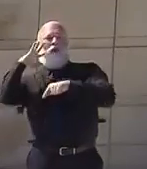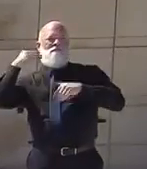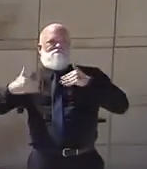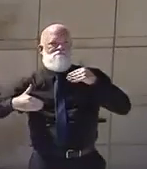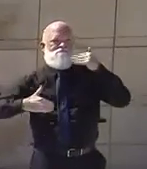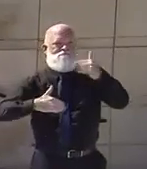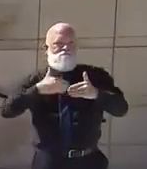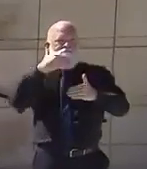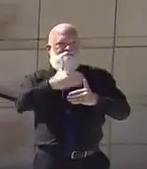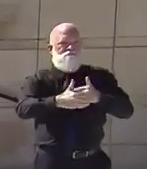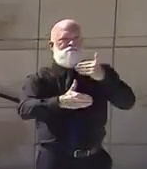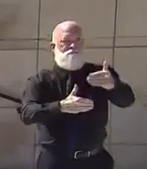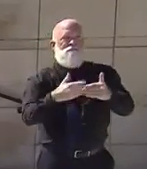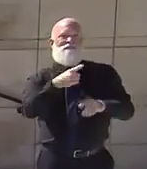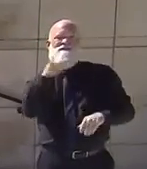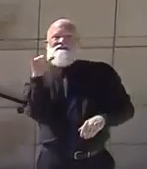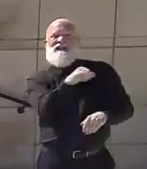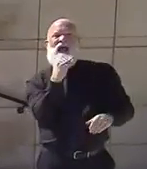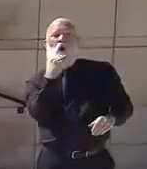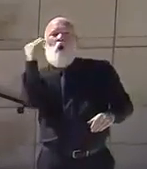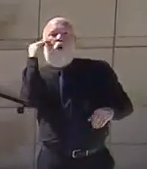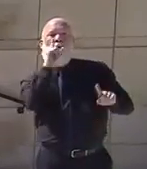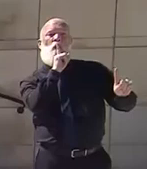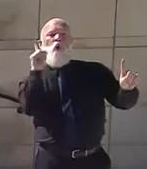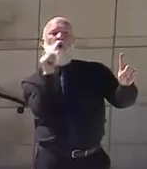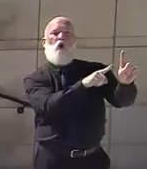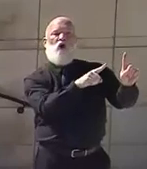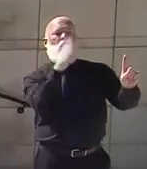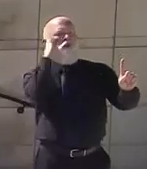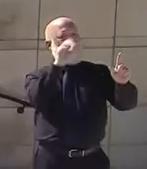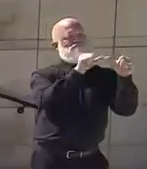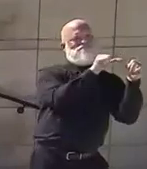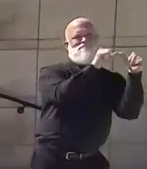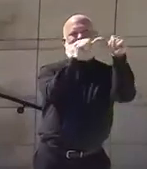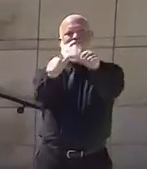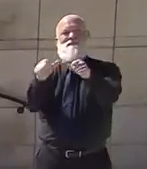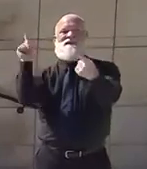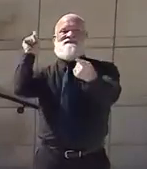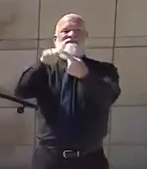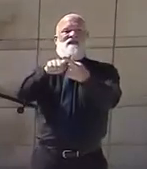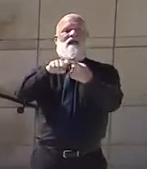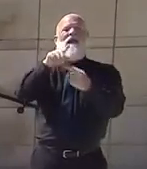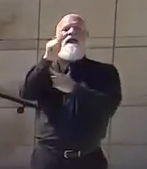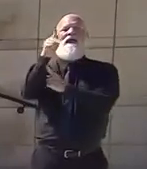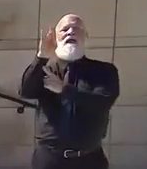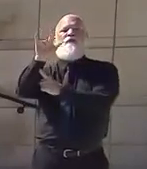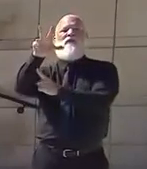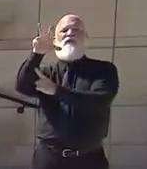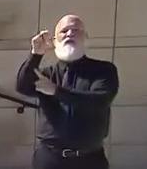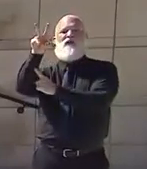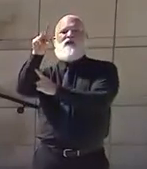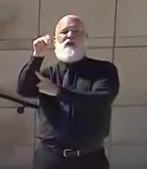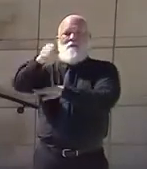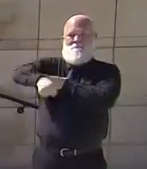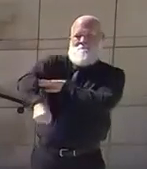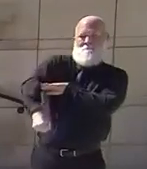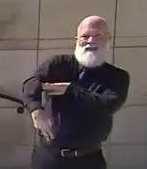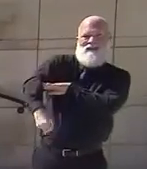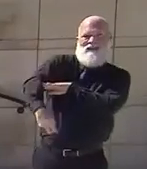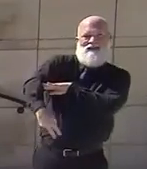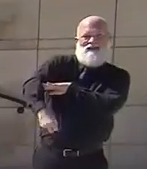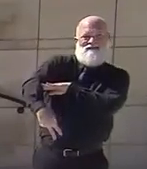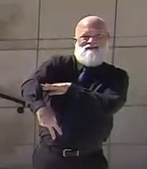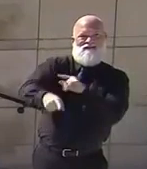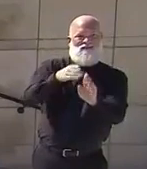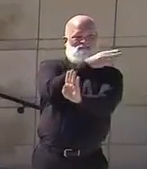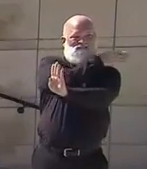expire at 1159 p.m. on April the 30th for most Georgians. We urge everyone to continue